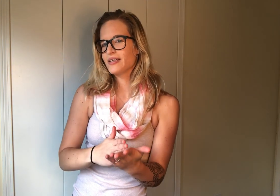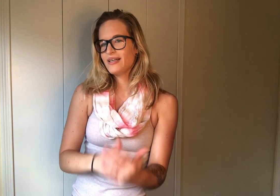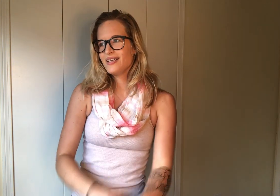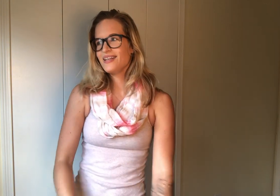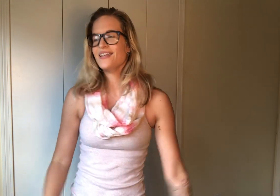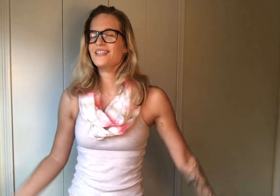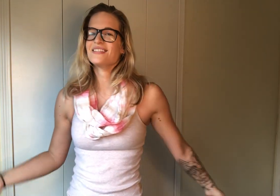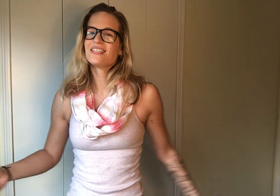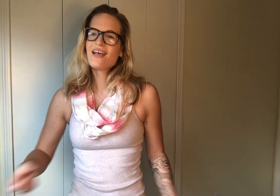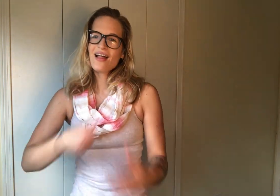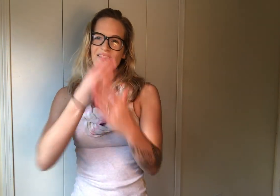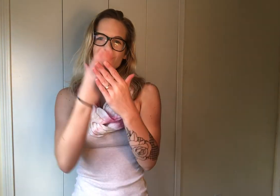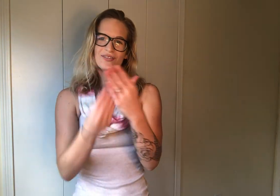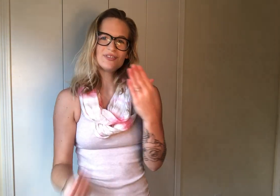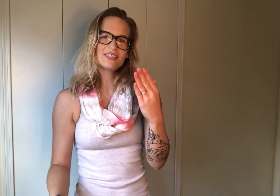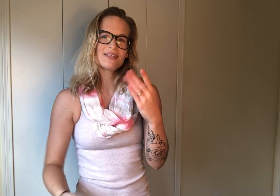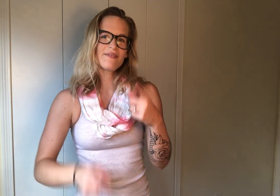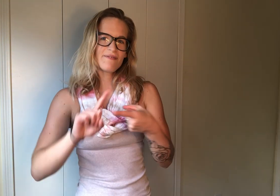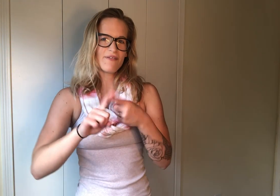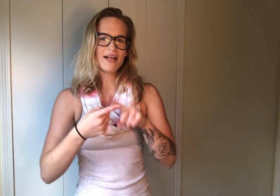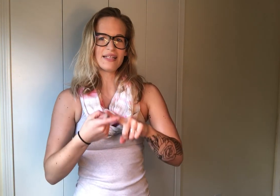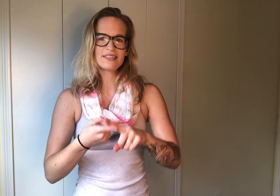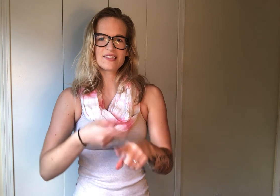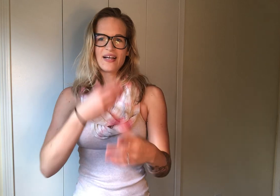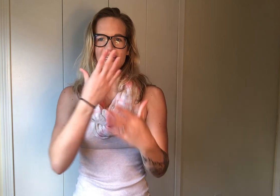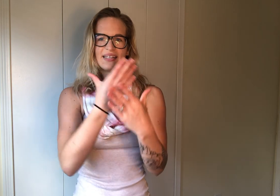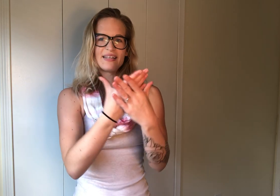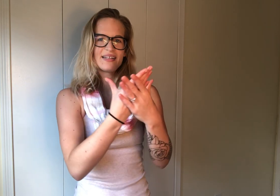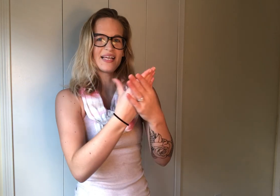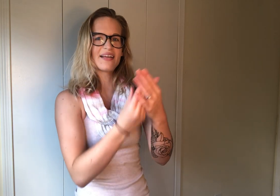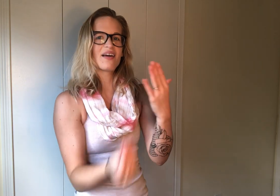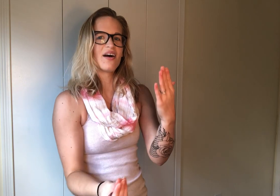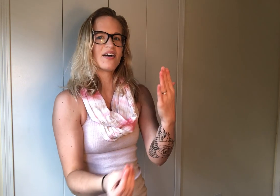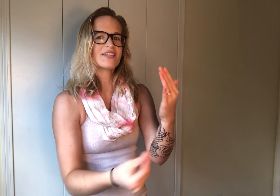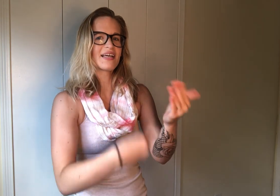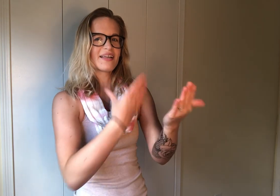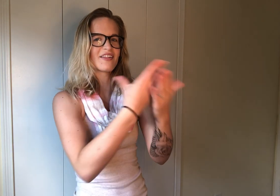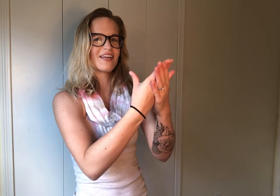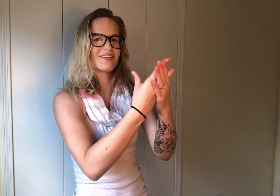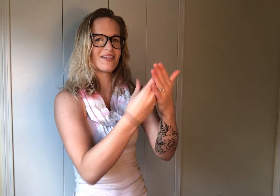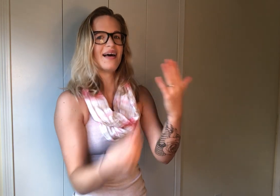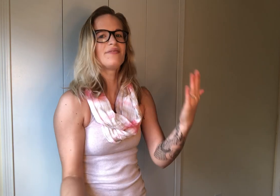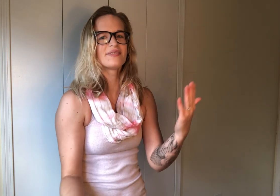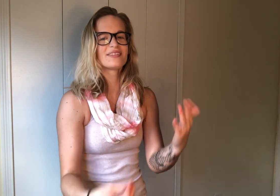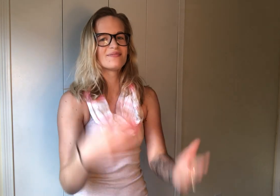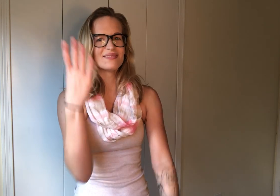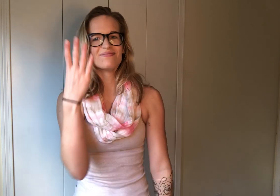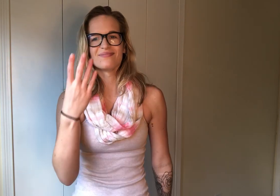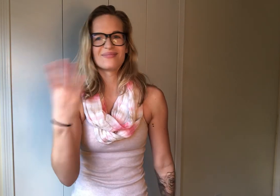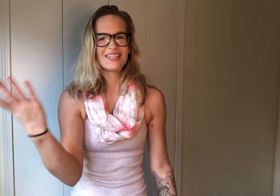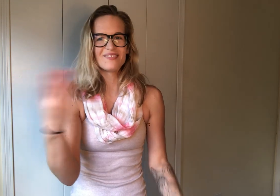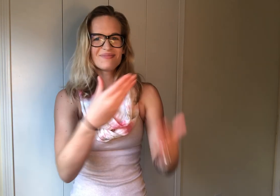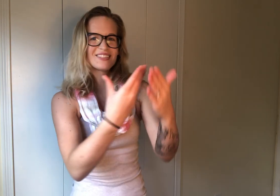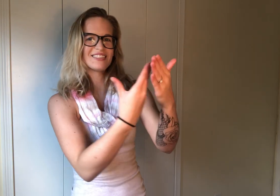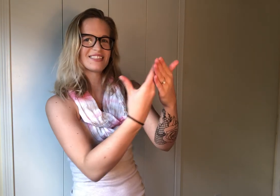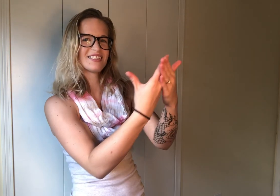is losing friends, so I did like gone, like they left, you know, so you just